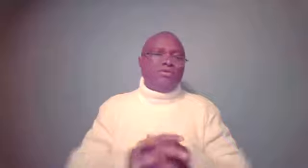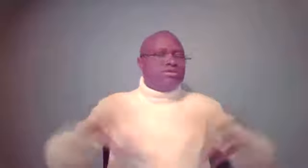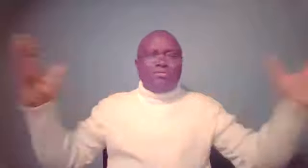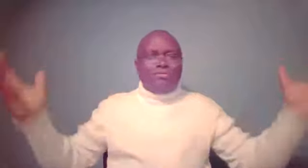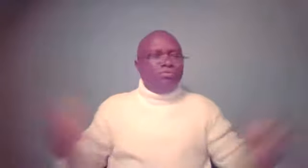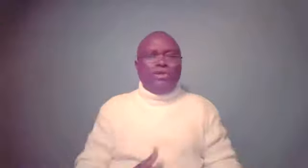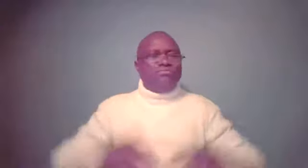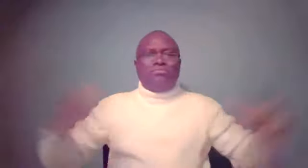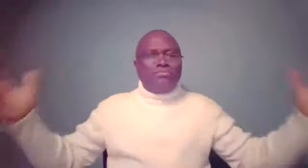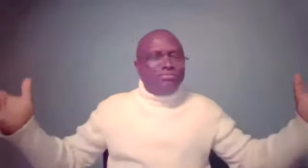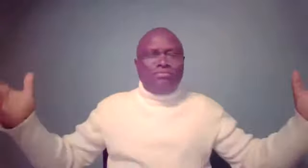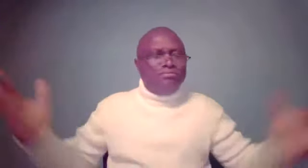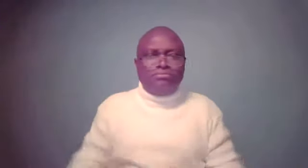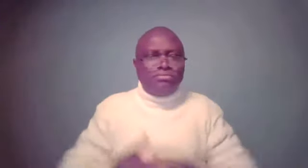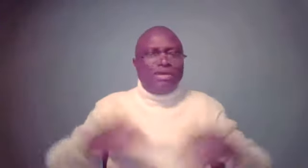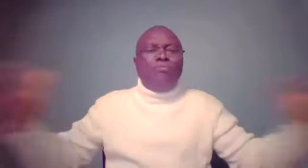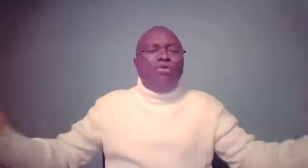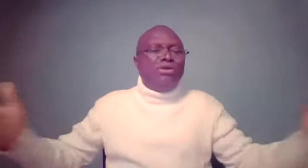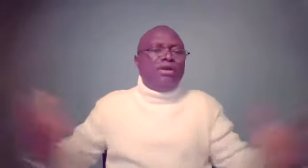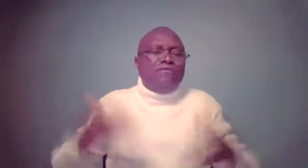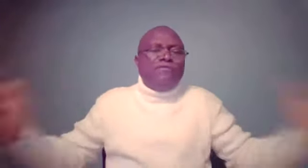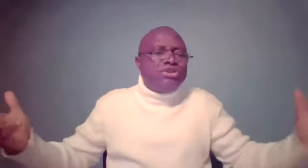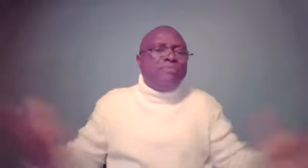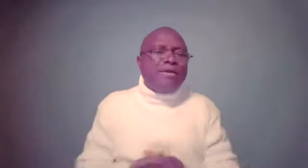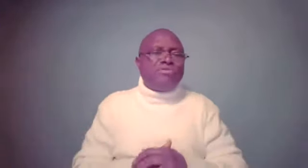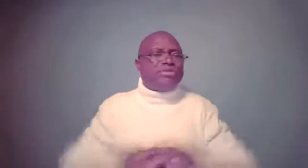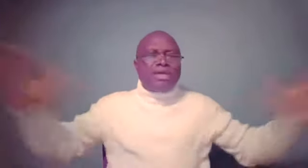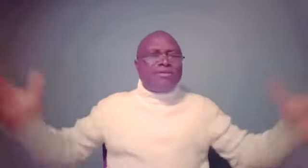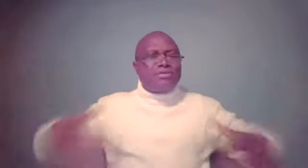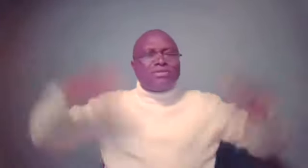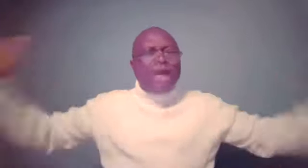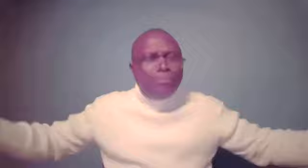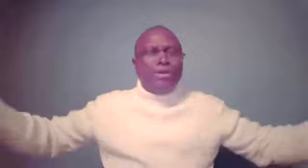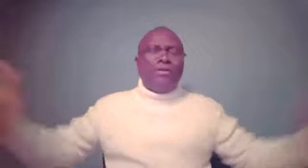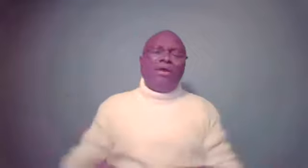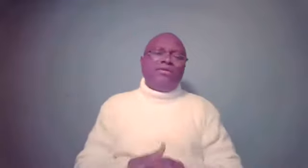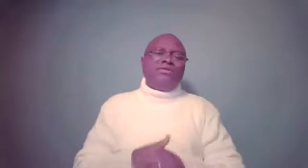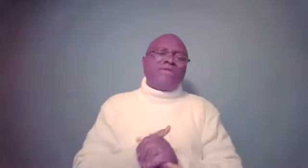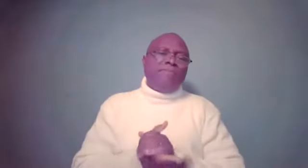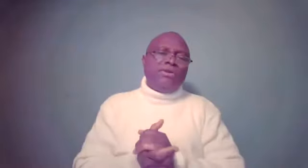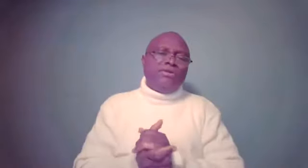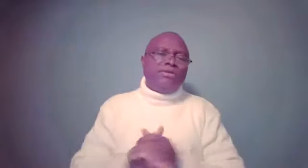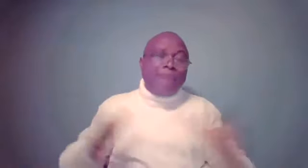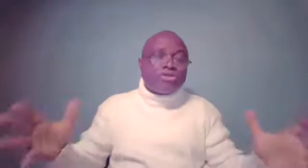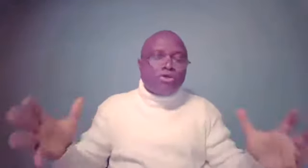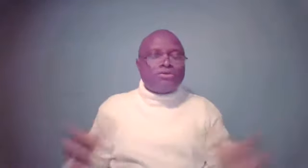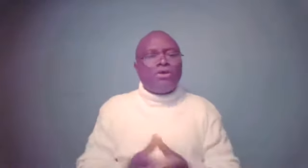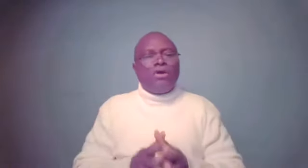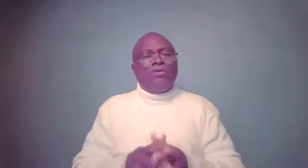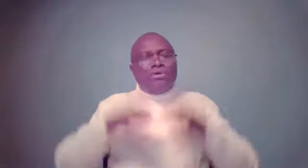Just, we didn't get more, a lot of information about him. Just say this disciple in, this disciple in, in Damascus was